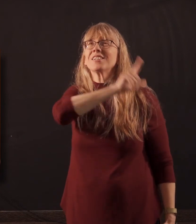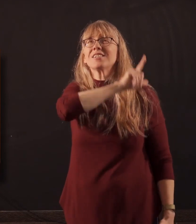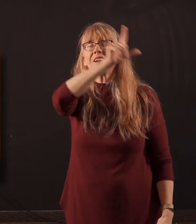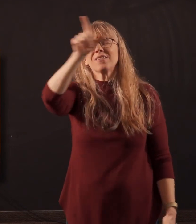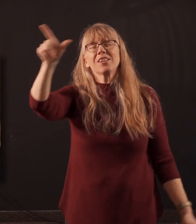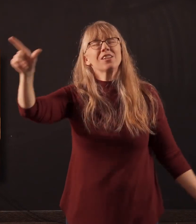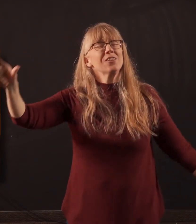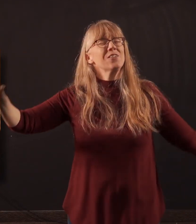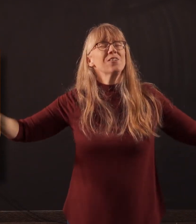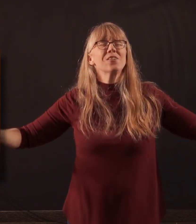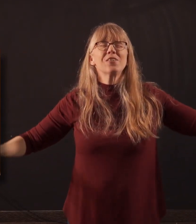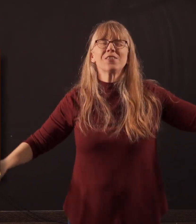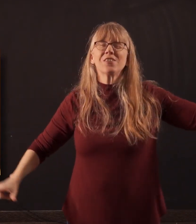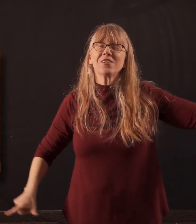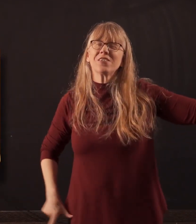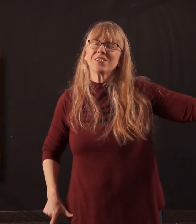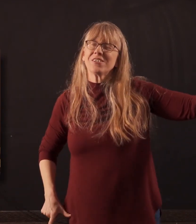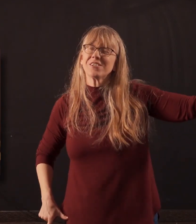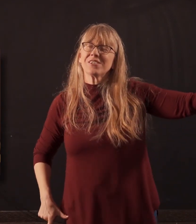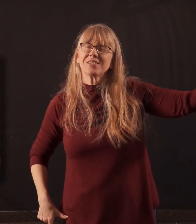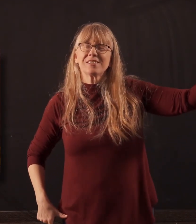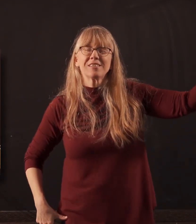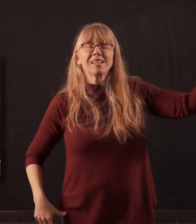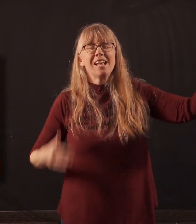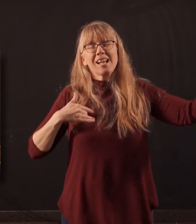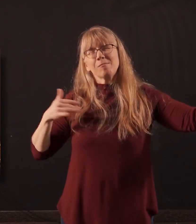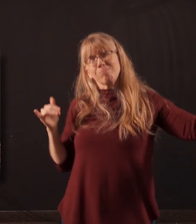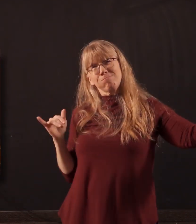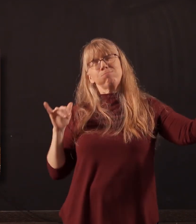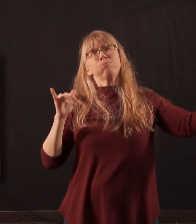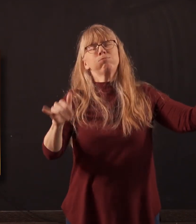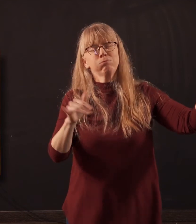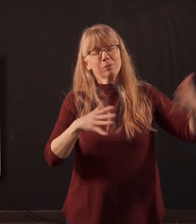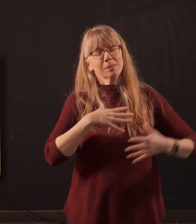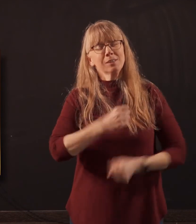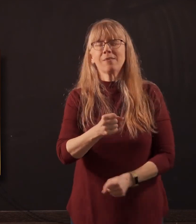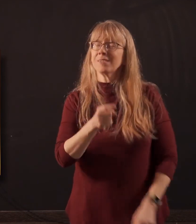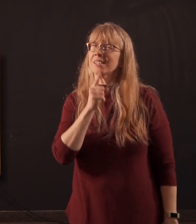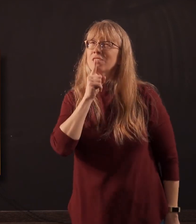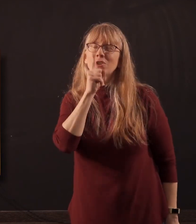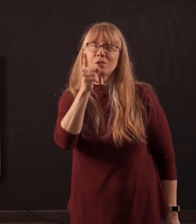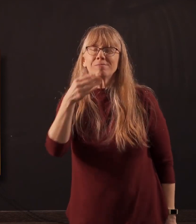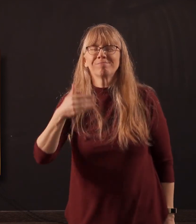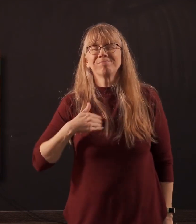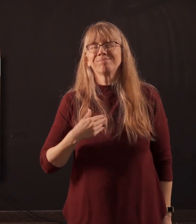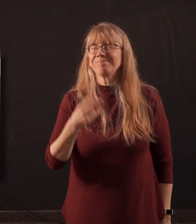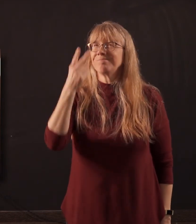of the Lord. I will remain confident in